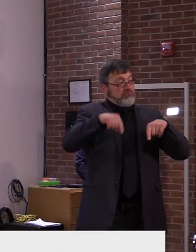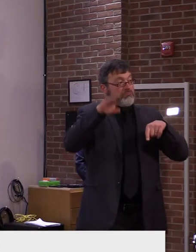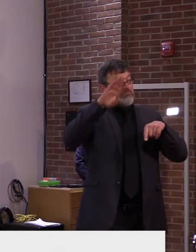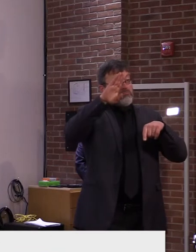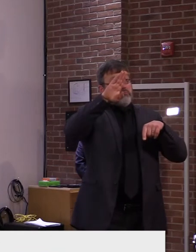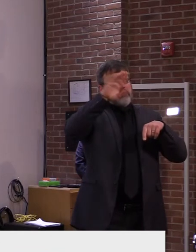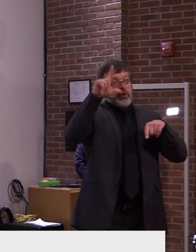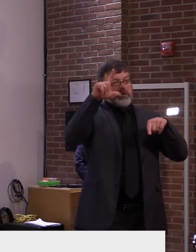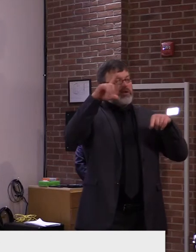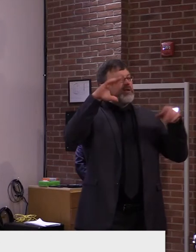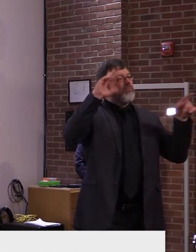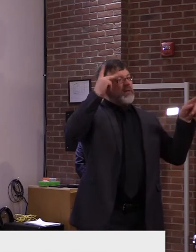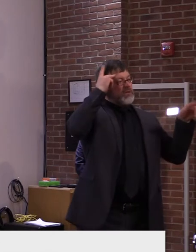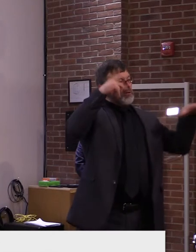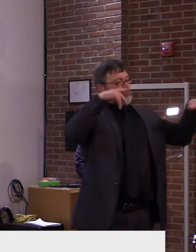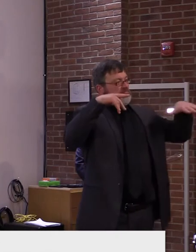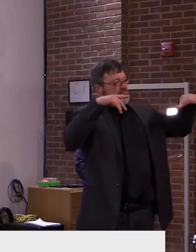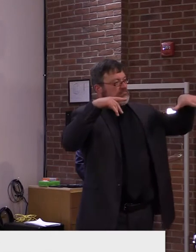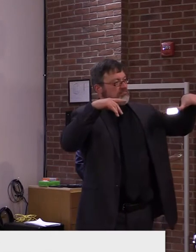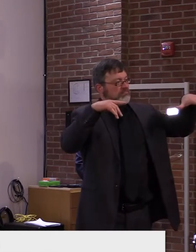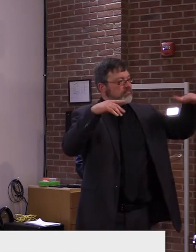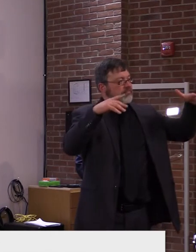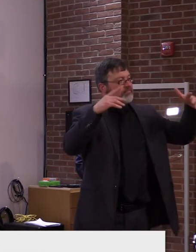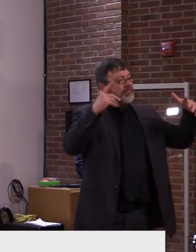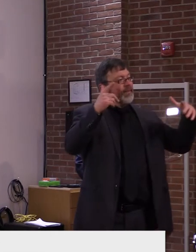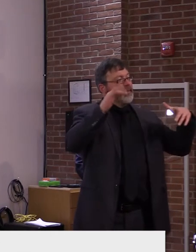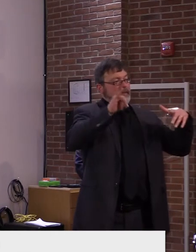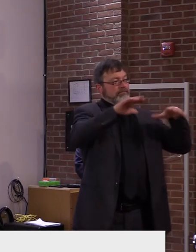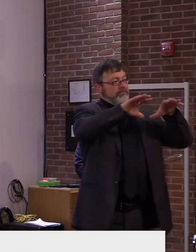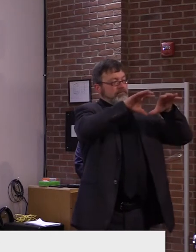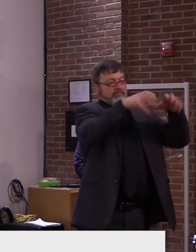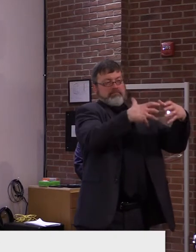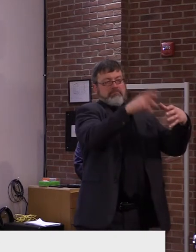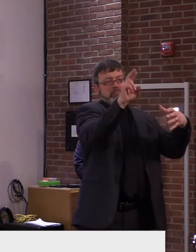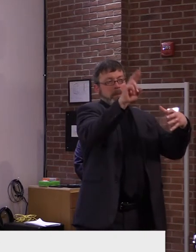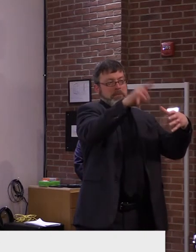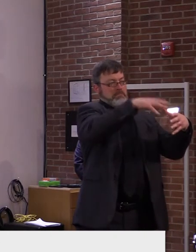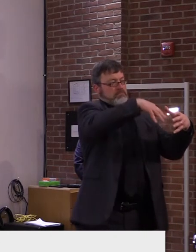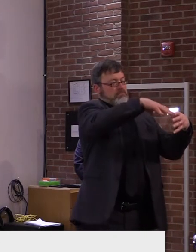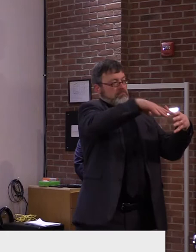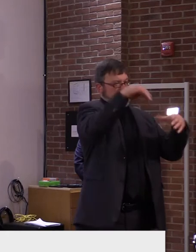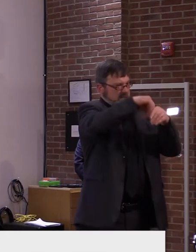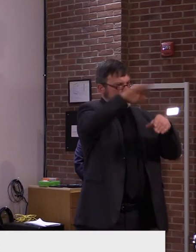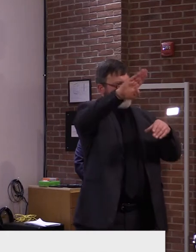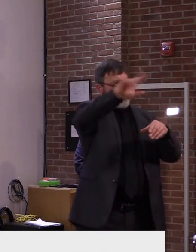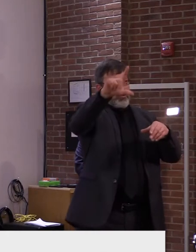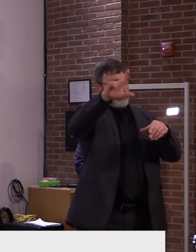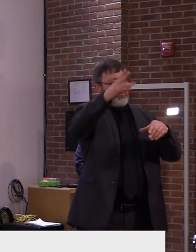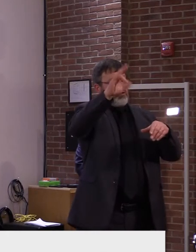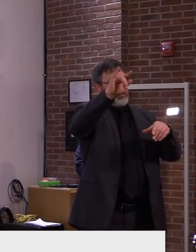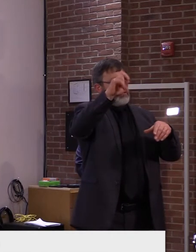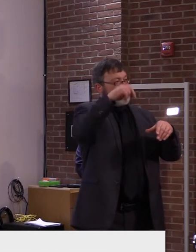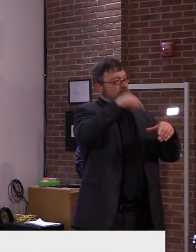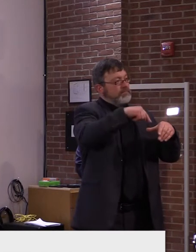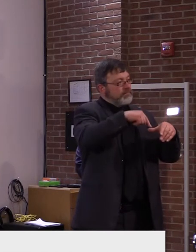a letter, uh, that has been made public, uh, decried, uh, what he called the unfortunate truth that the Vermont GOP has now been